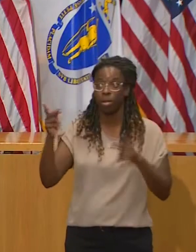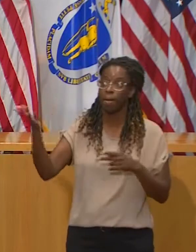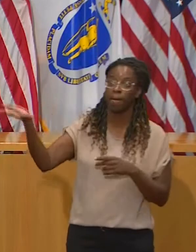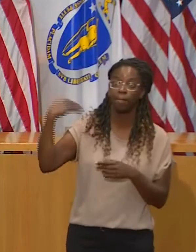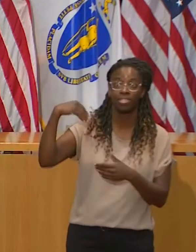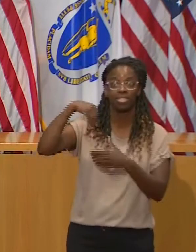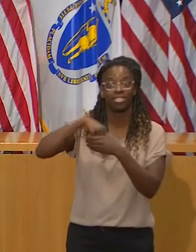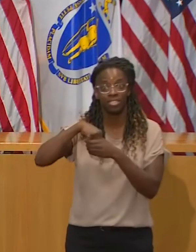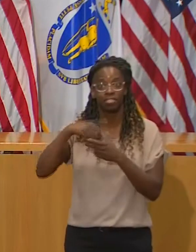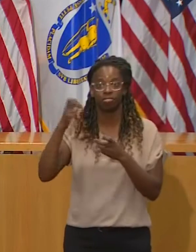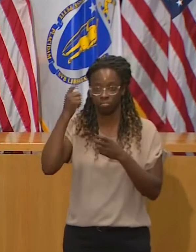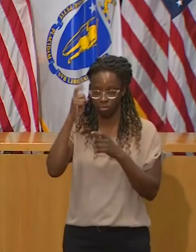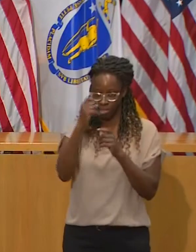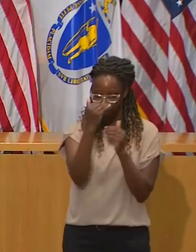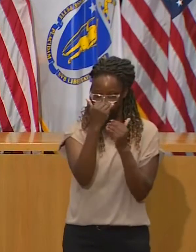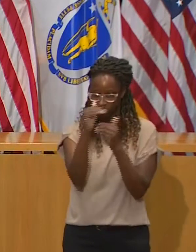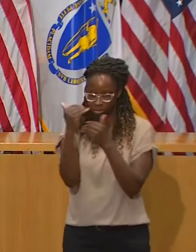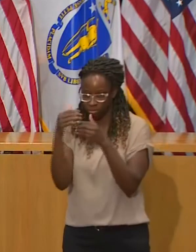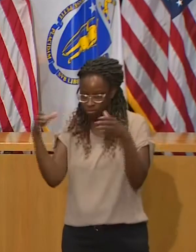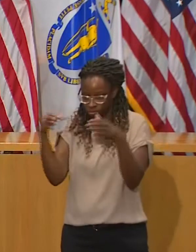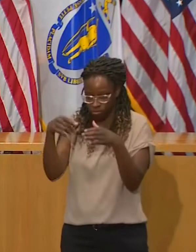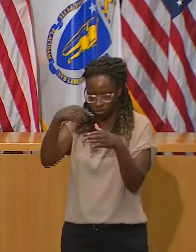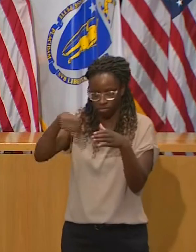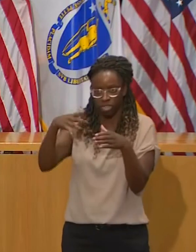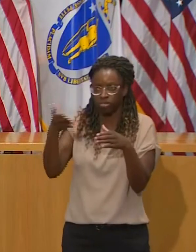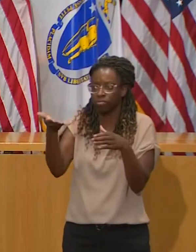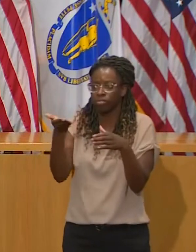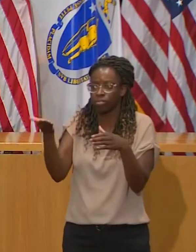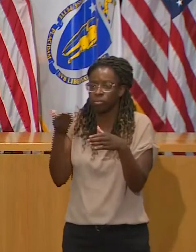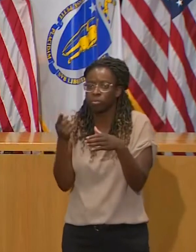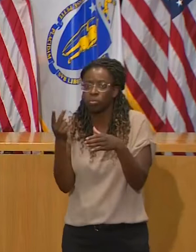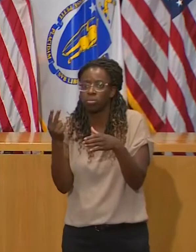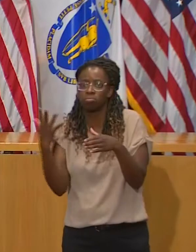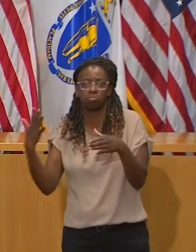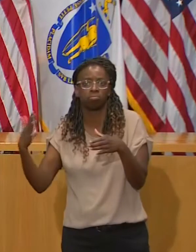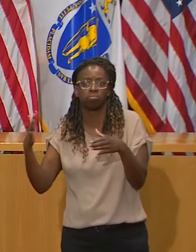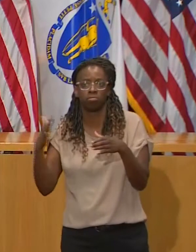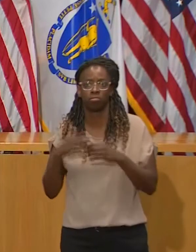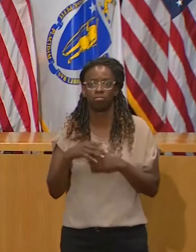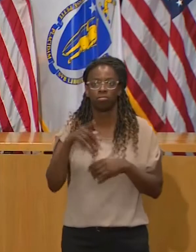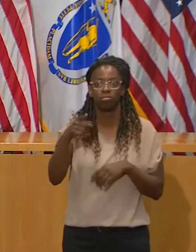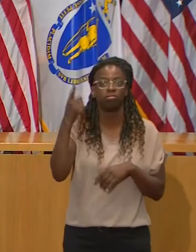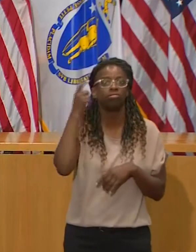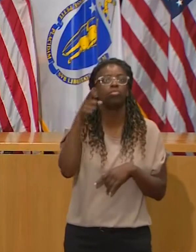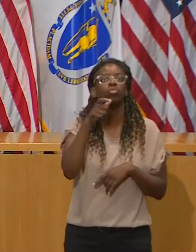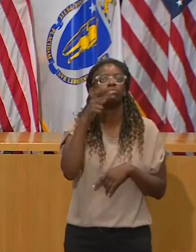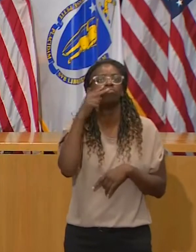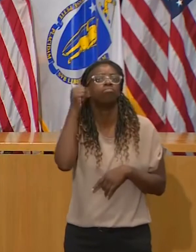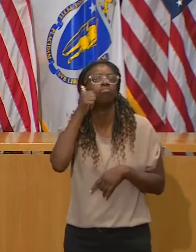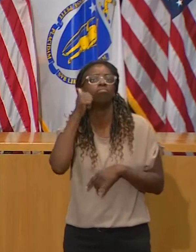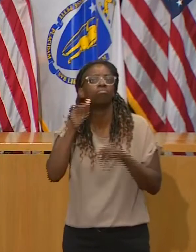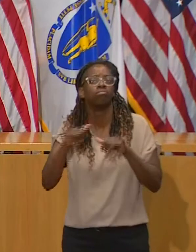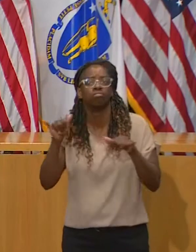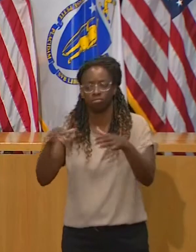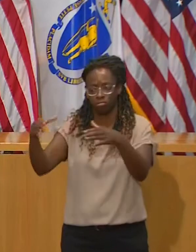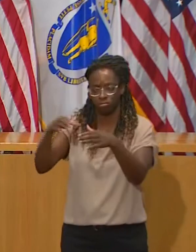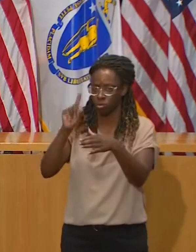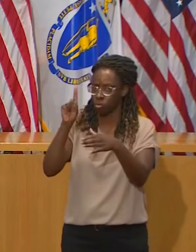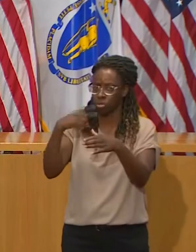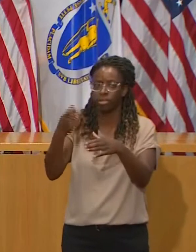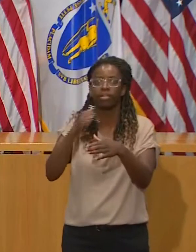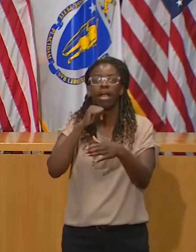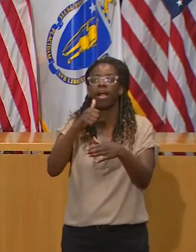social network, those that you've seen on a pretty regular basis. The scenario is certainly considered high risk